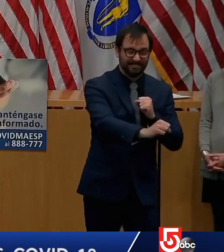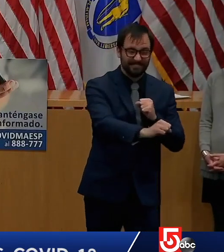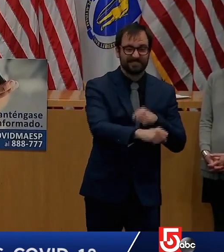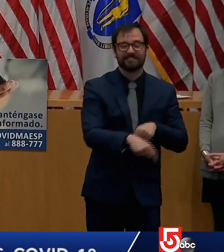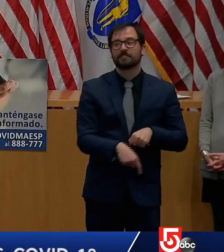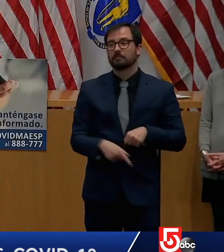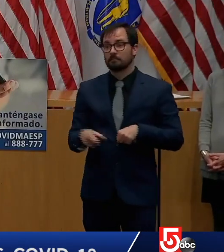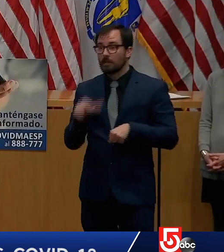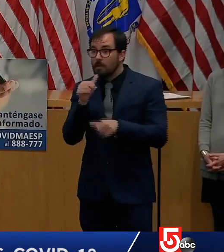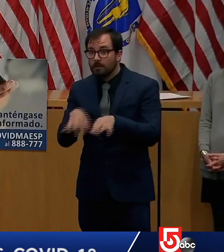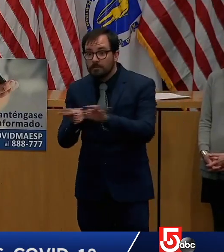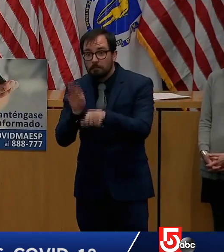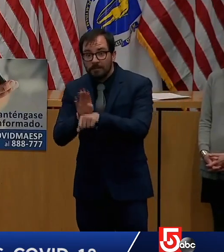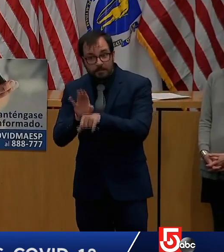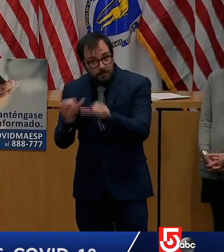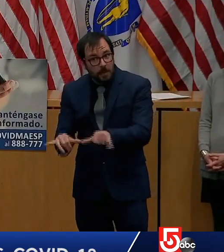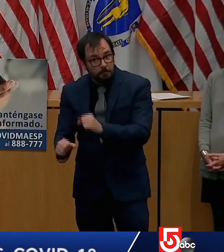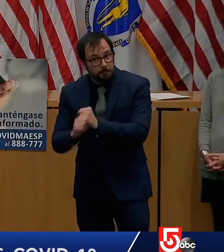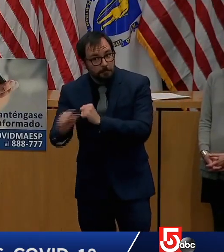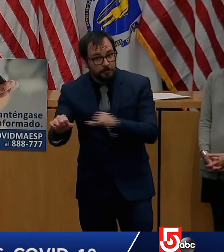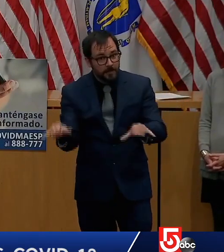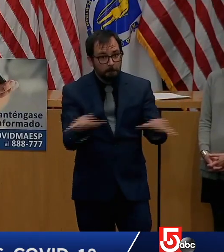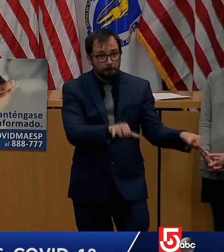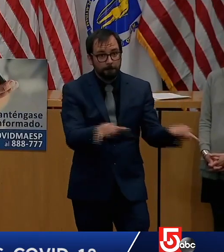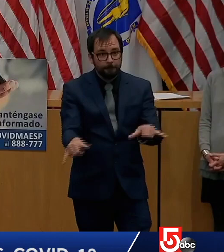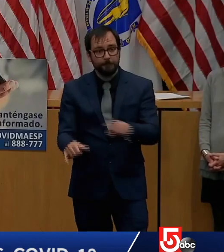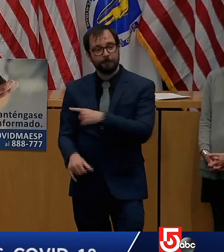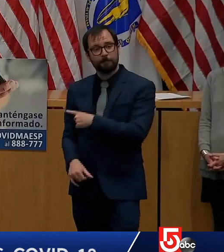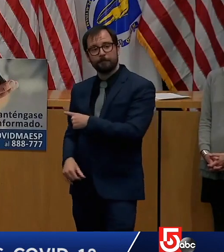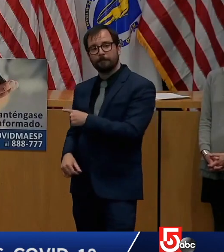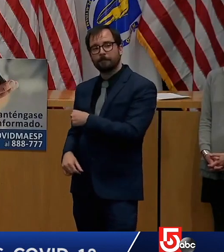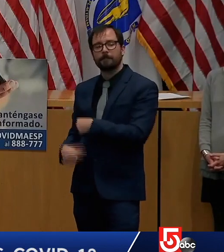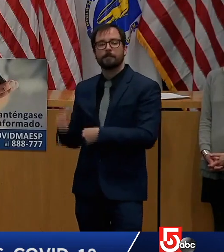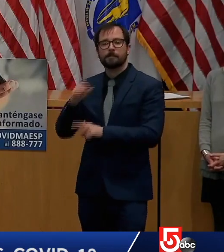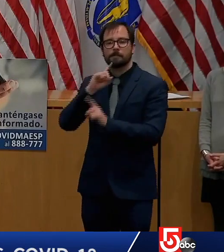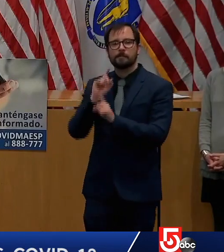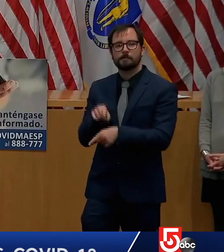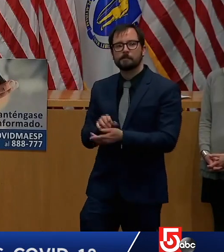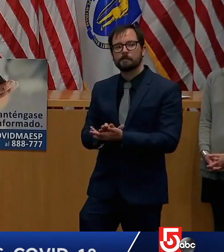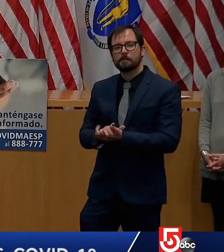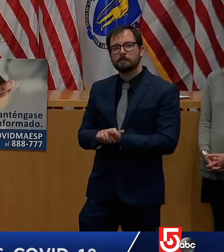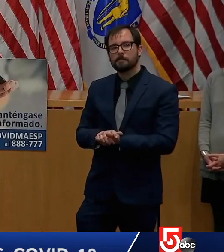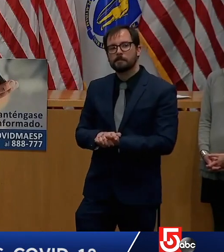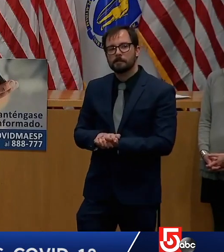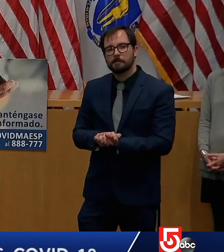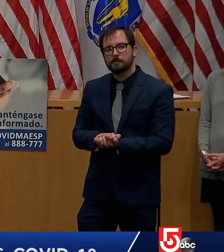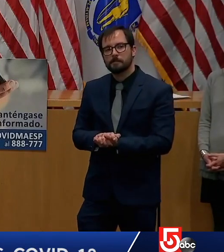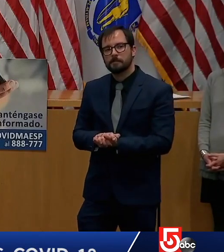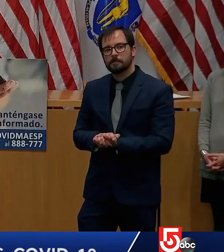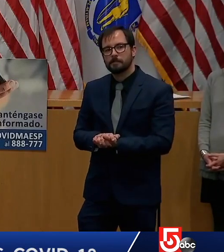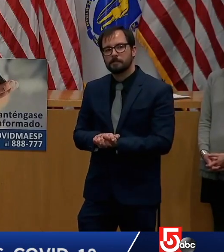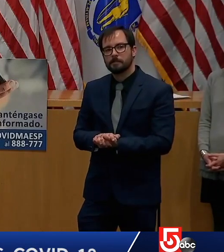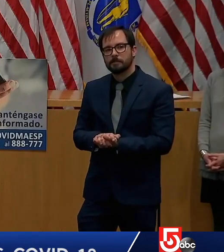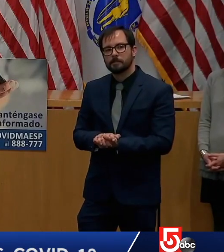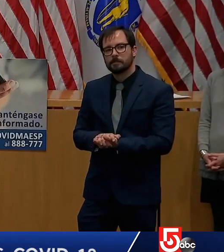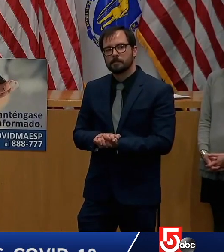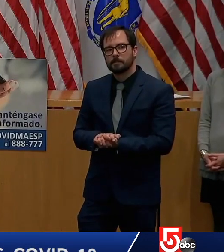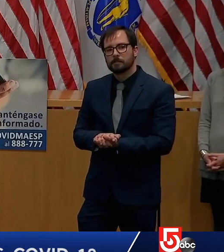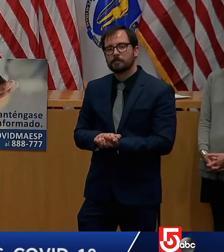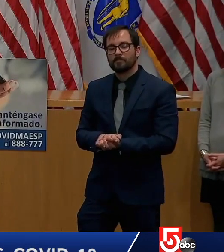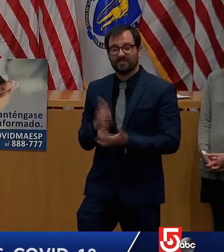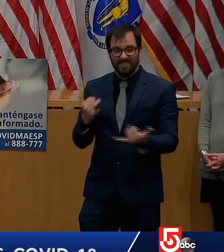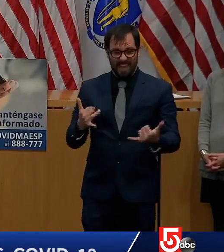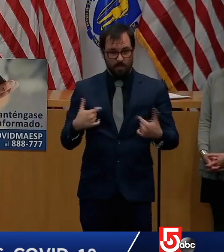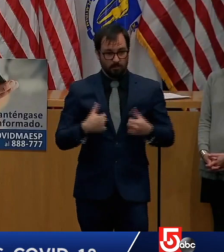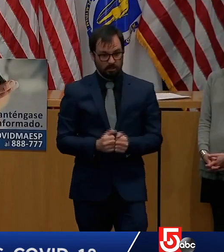everybody who has talked about any kind of reopening talks about a prerequisite, and it's got nothing to do with